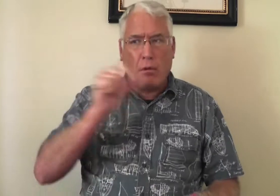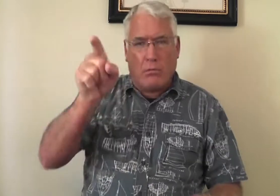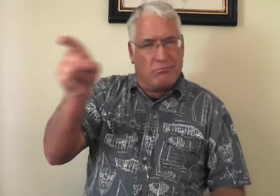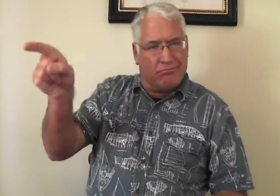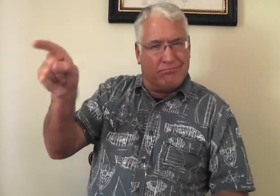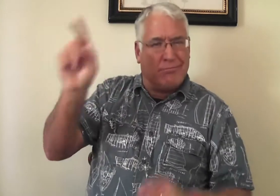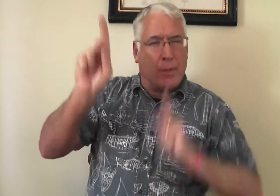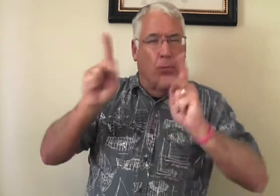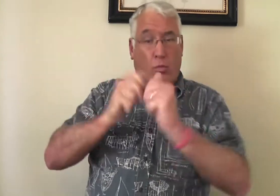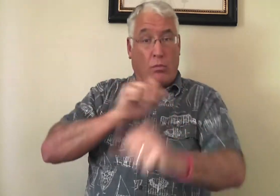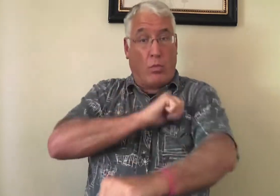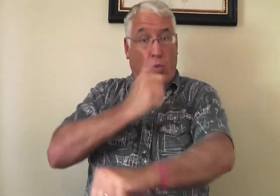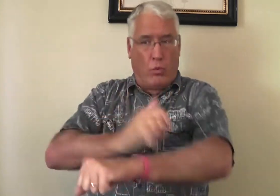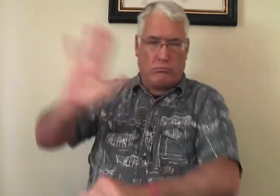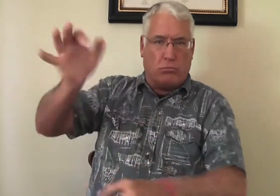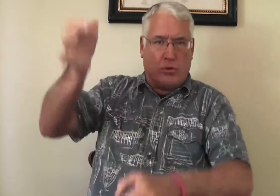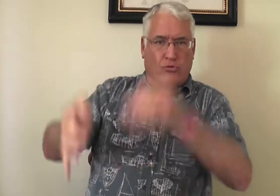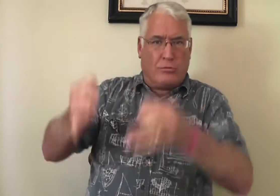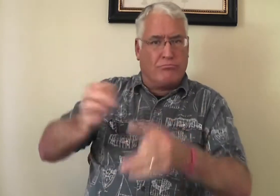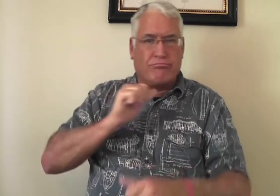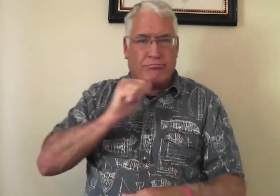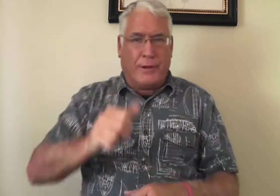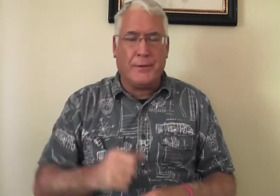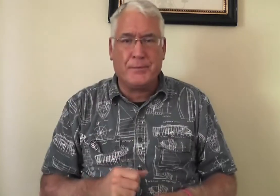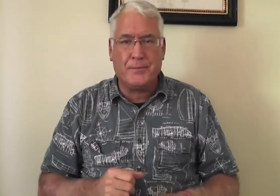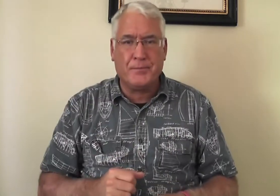judgment and not to the people in authority.